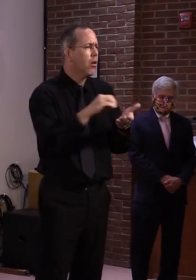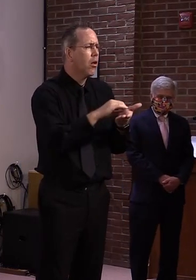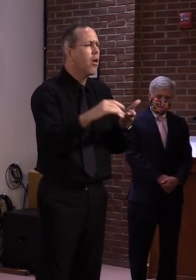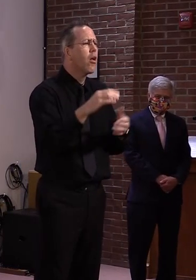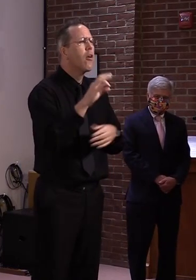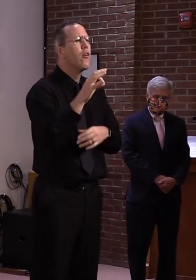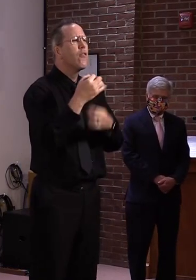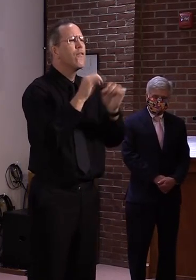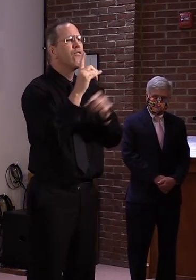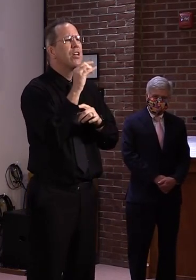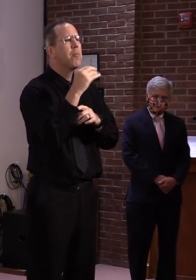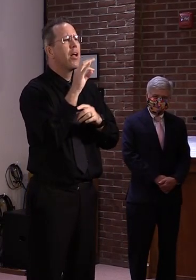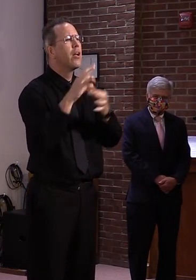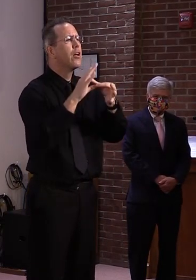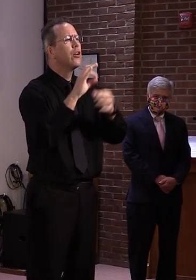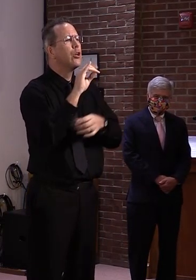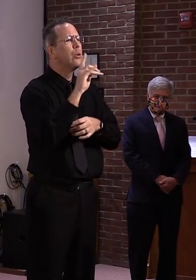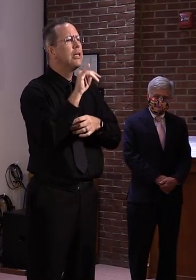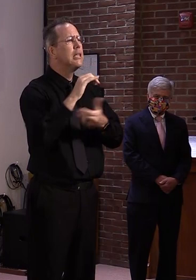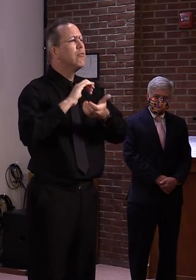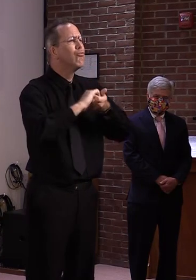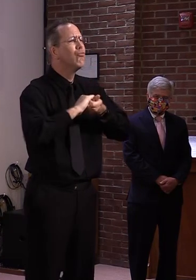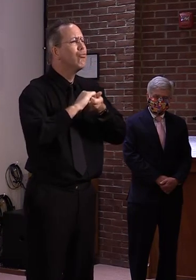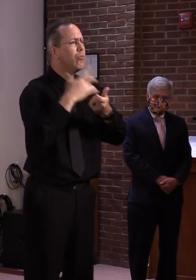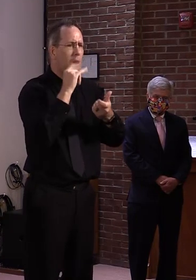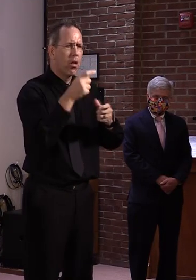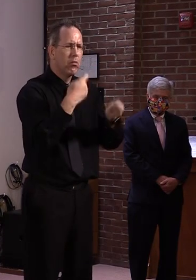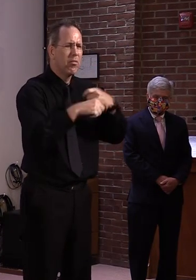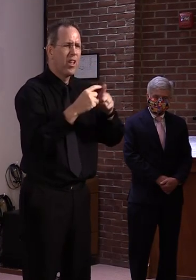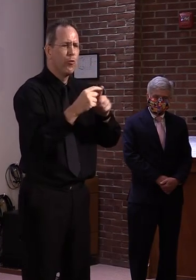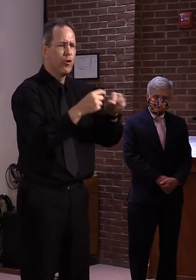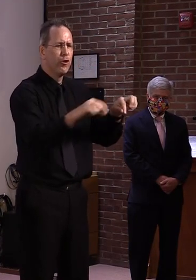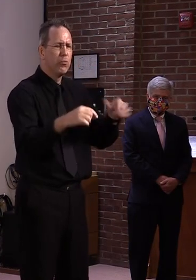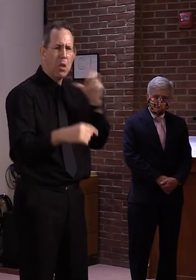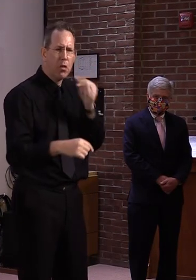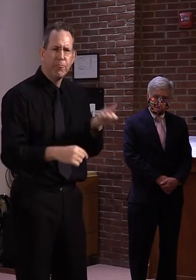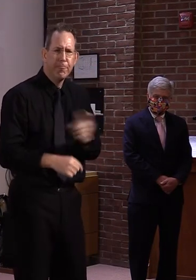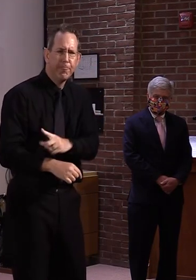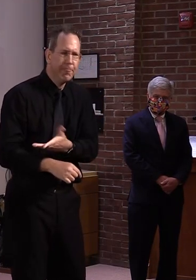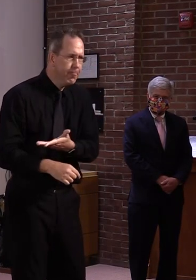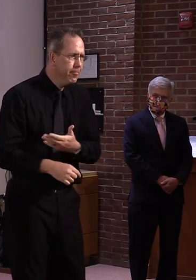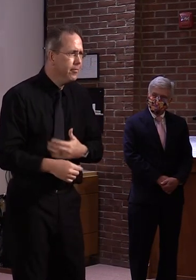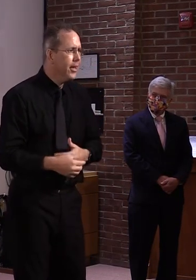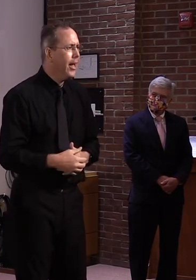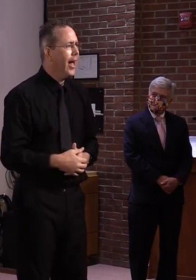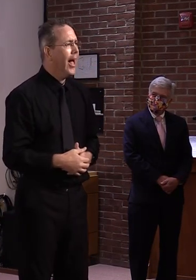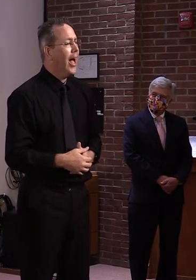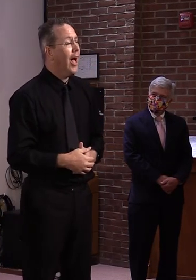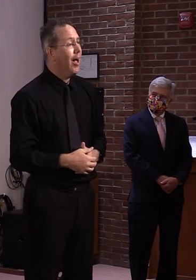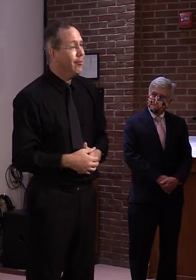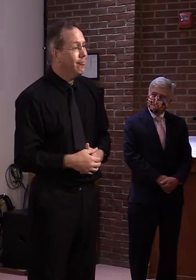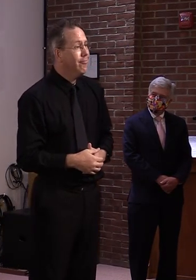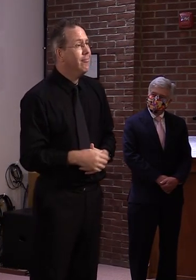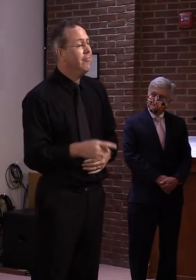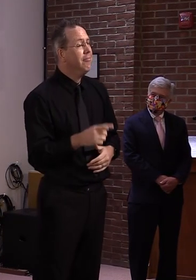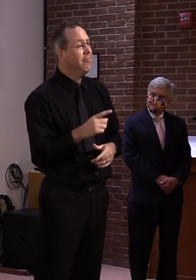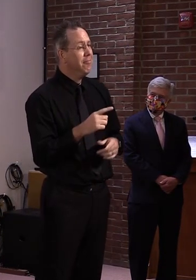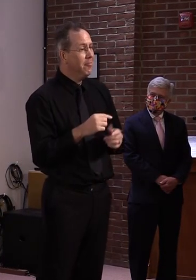Yeah, but if you abbreviated it, it would show that our forebears had a sense of humor that we probably still don't get.